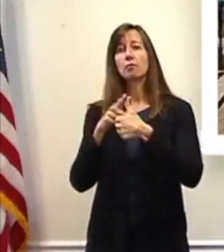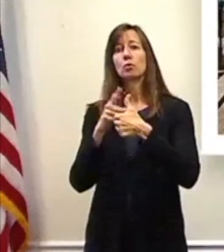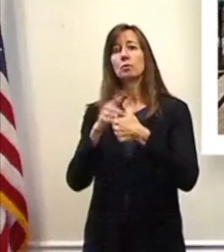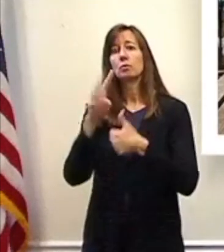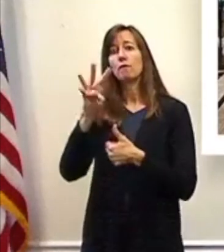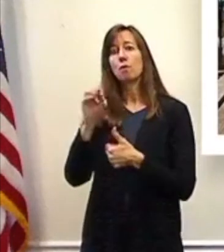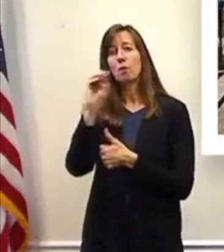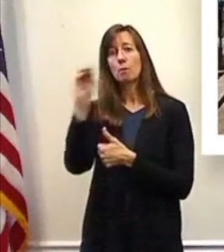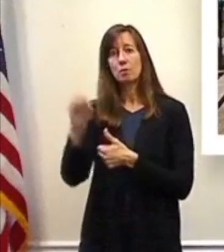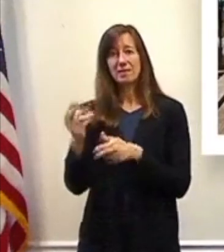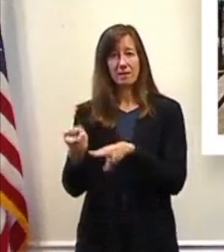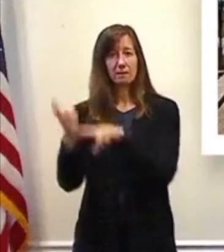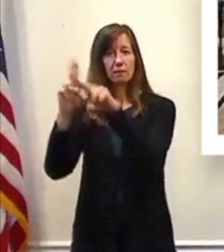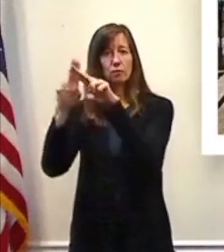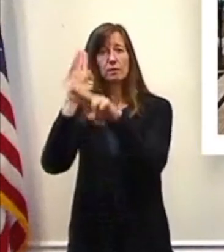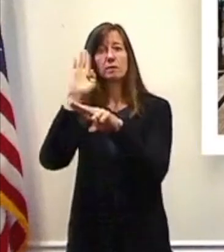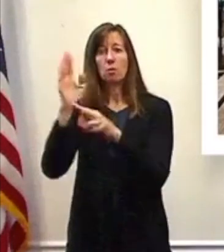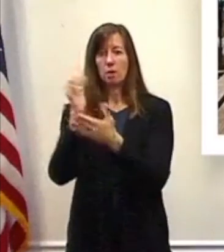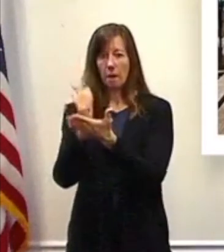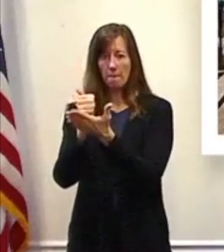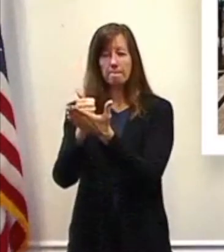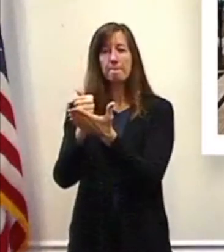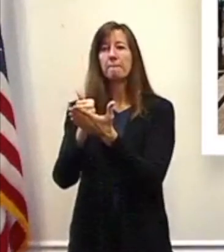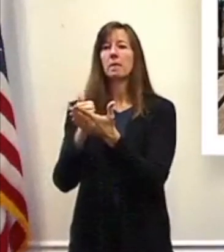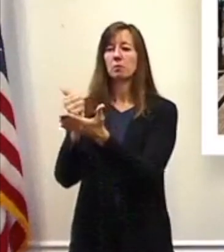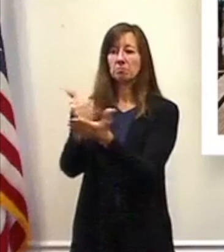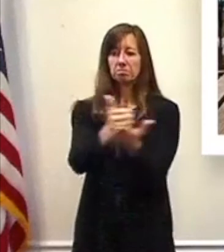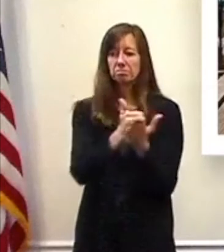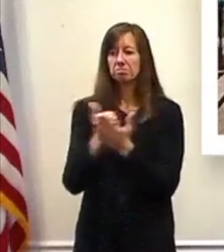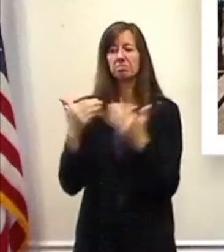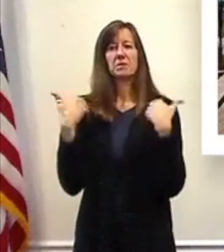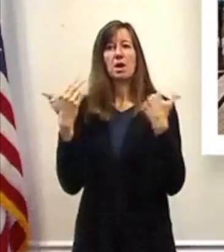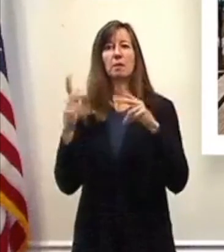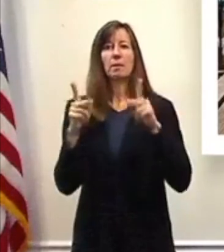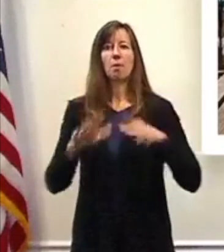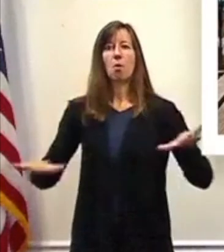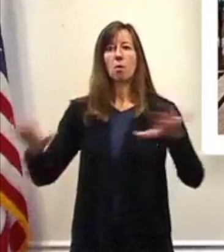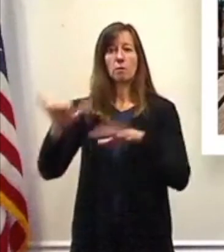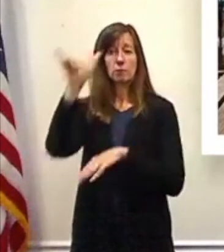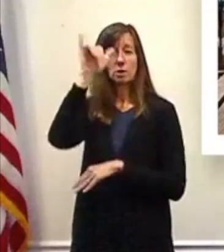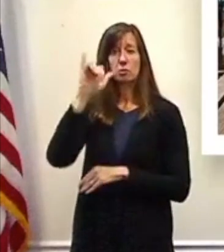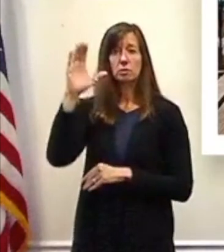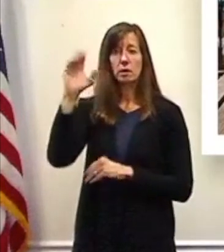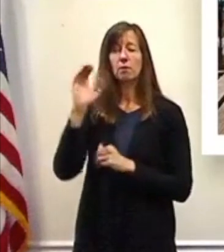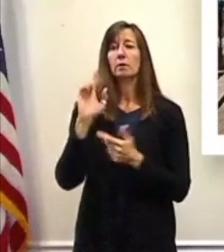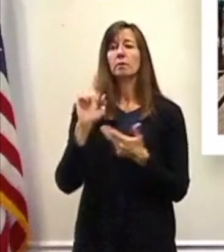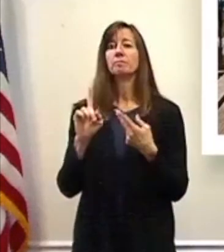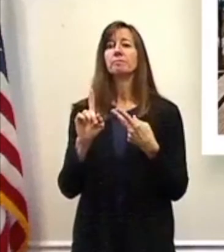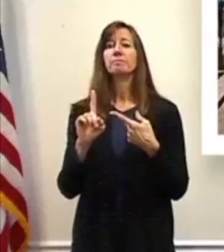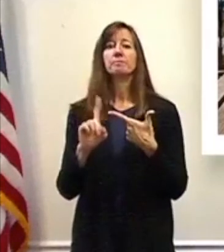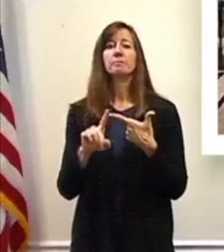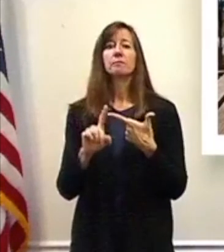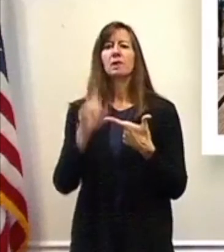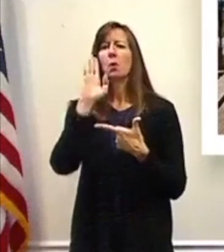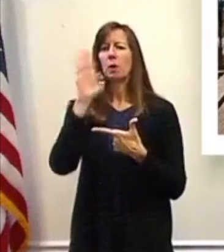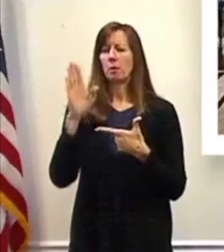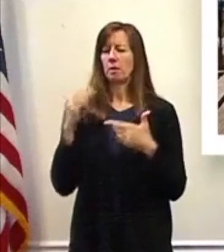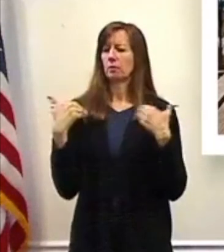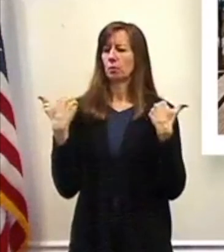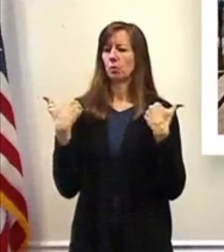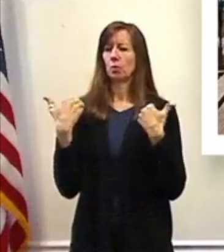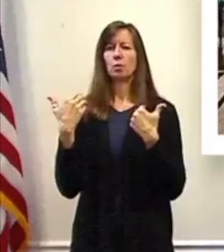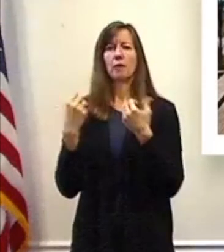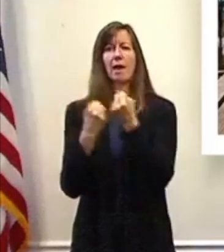partners in providing assistance to young people across Dutchess County. We'll continue to support, well, we'll be supporting a youth advocate